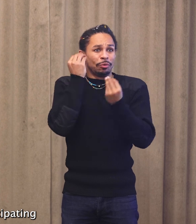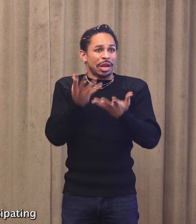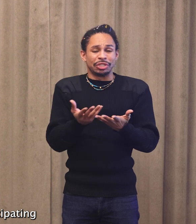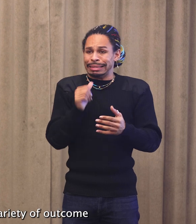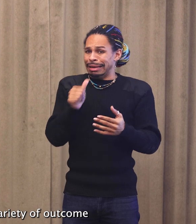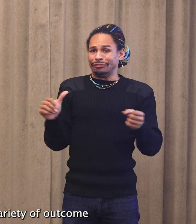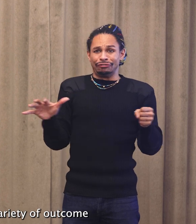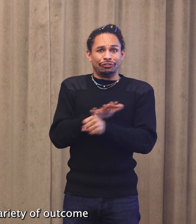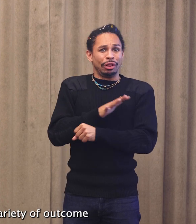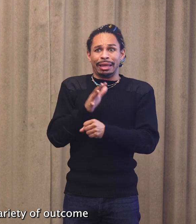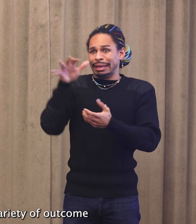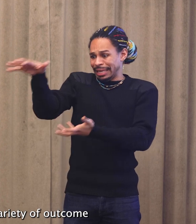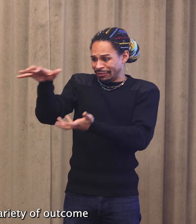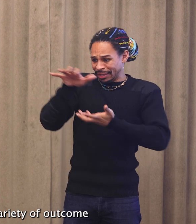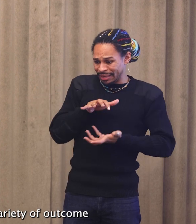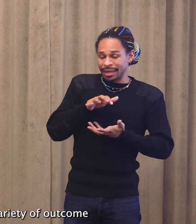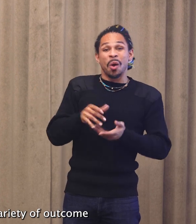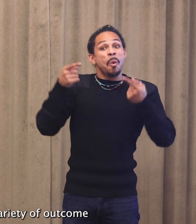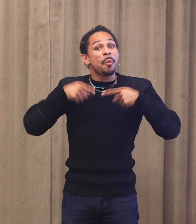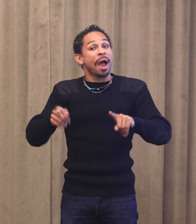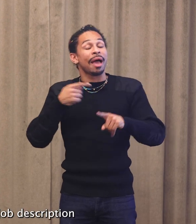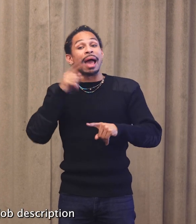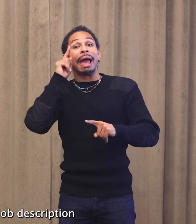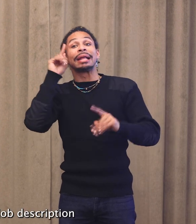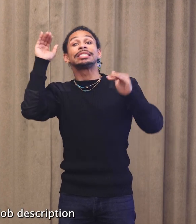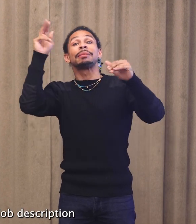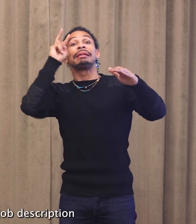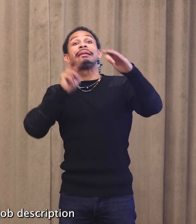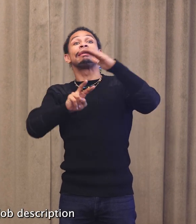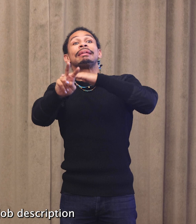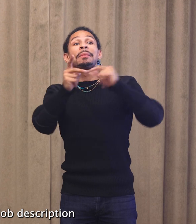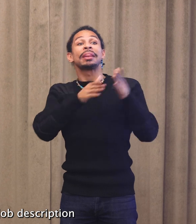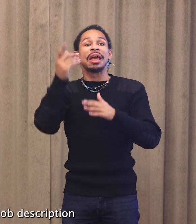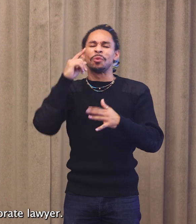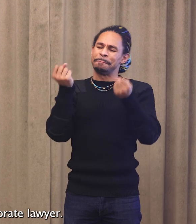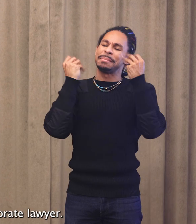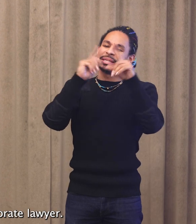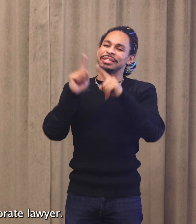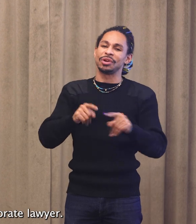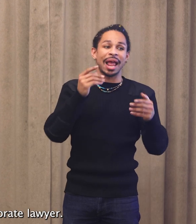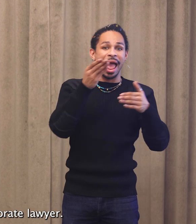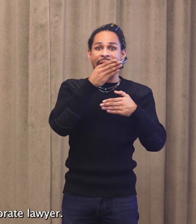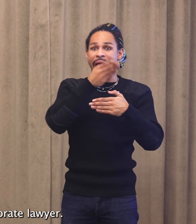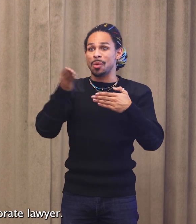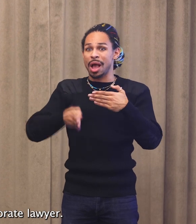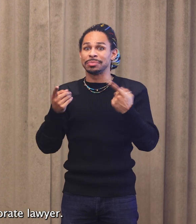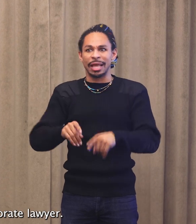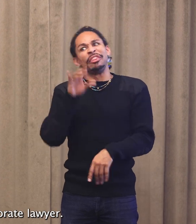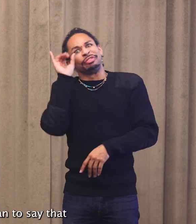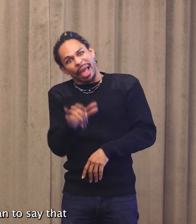anticipating and planning for a variety of outcomes was basically the job description of being a corporate lawyer.